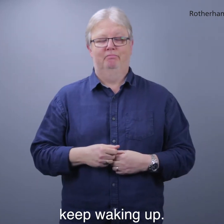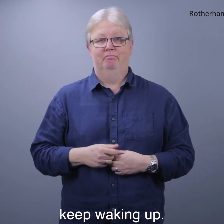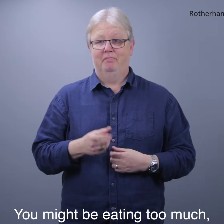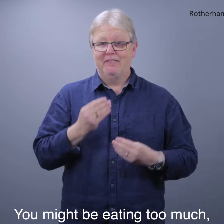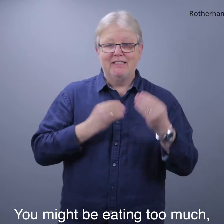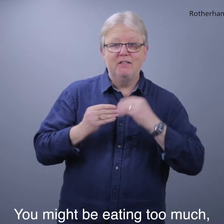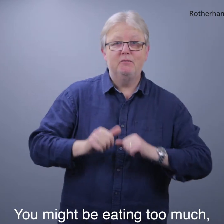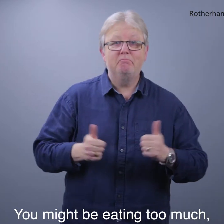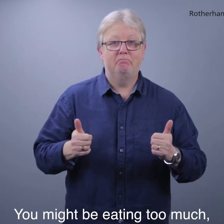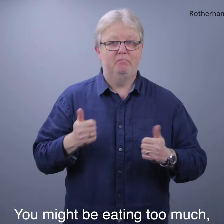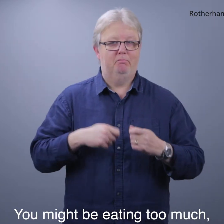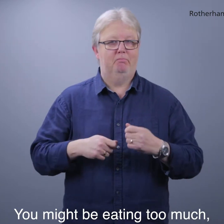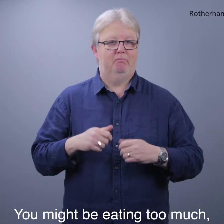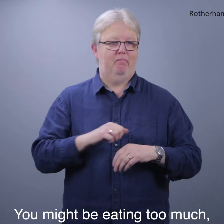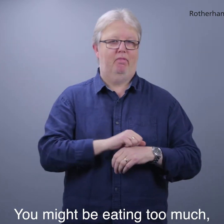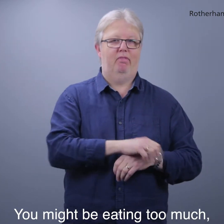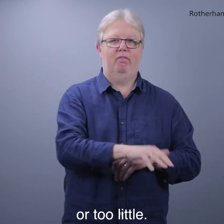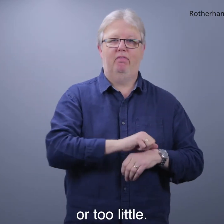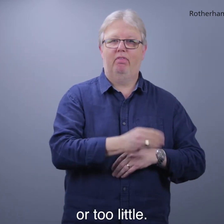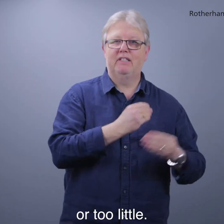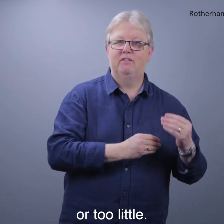You might be eating too much, or too little.